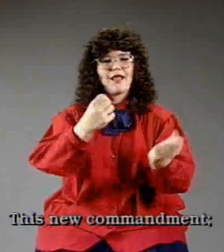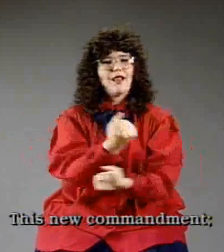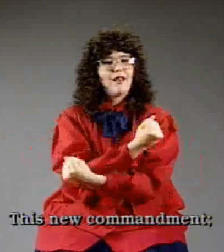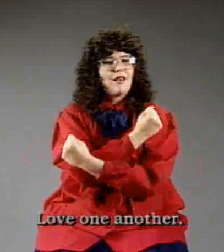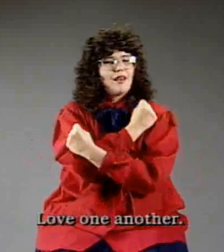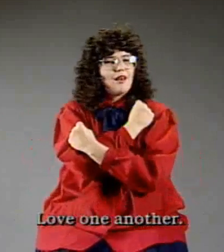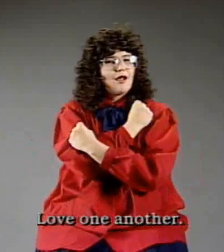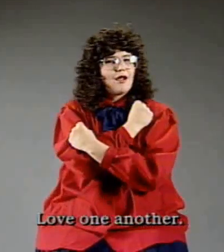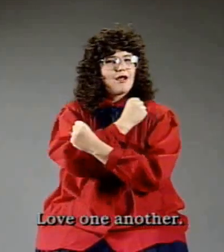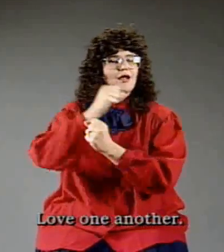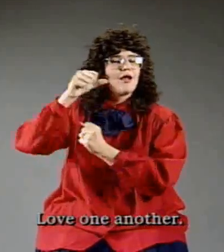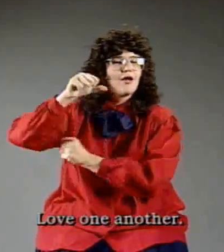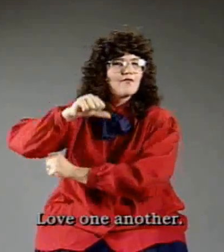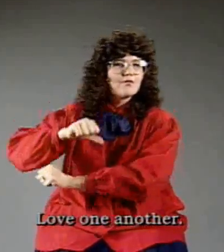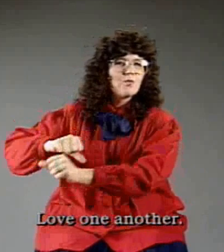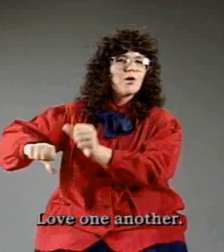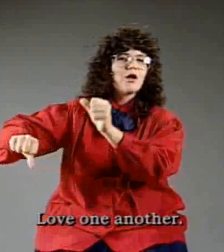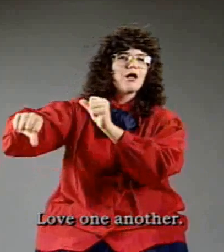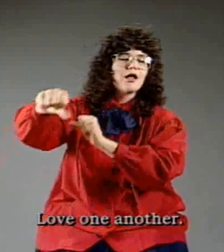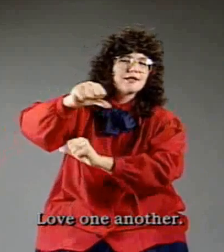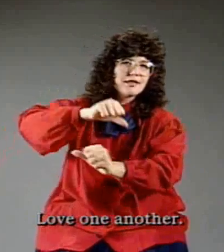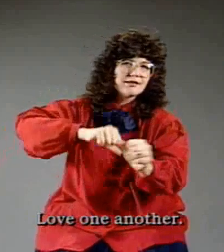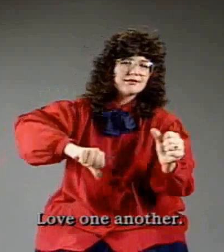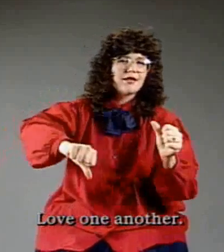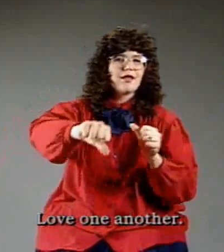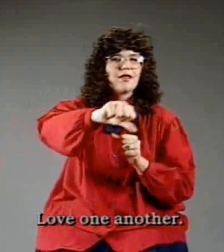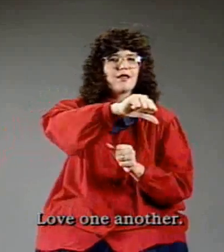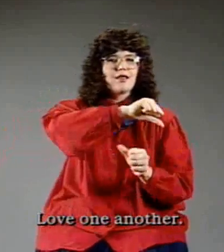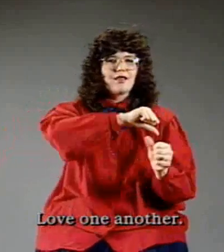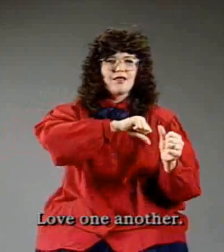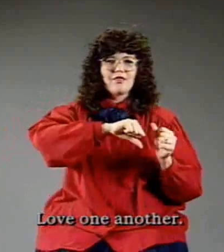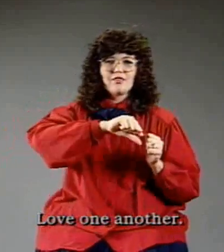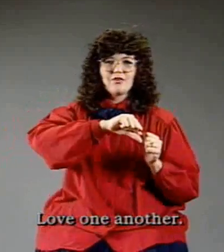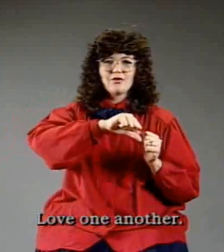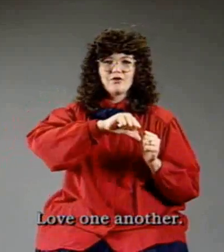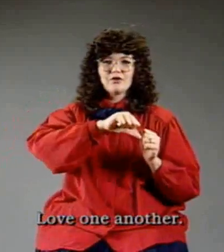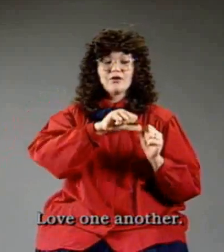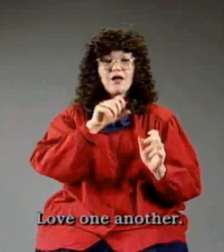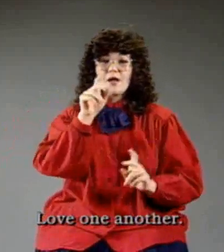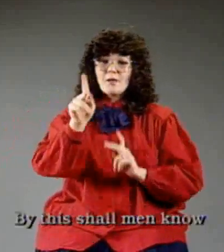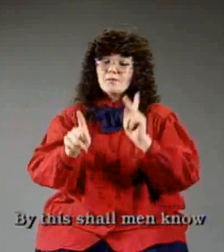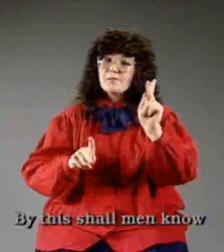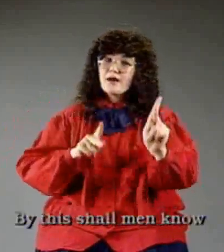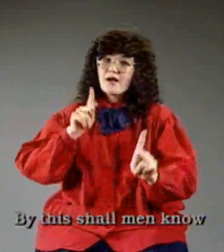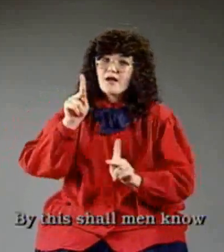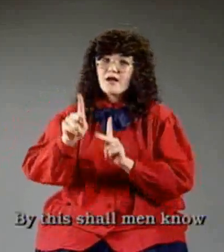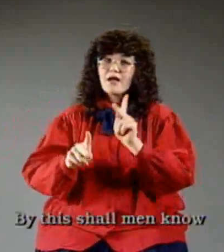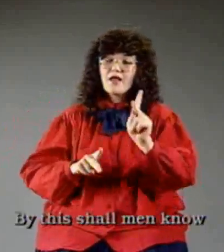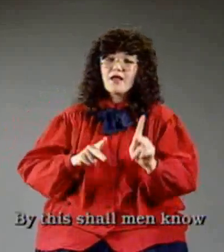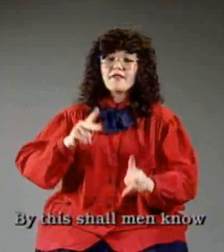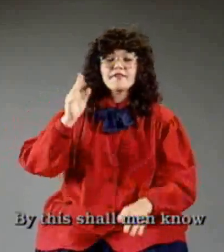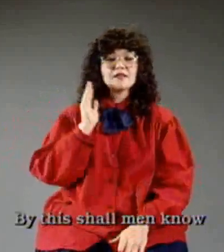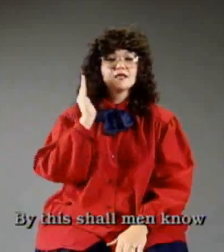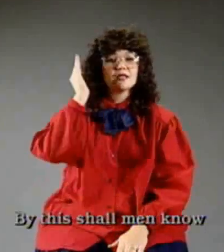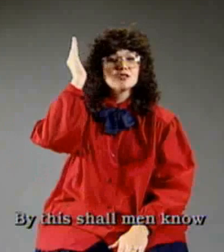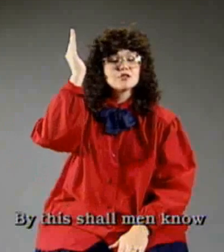Love one another For they